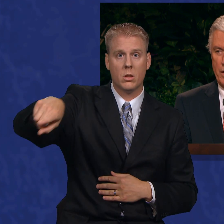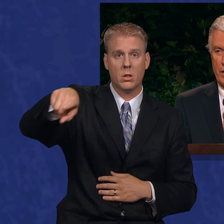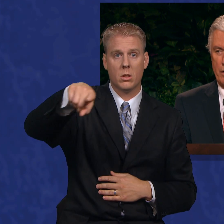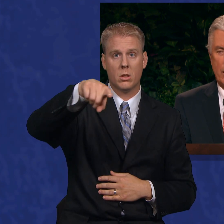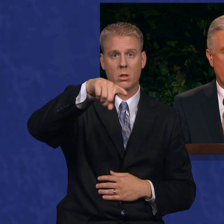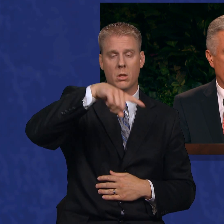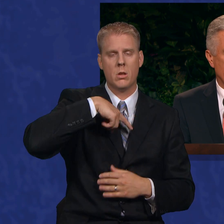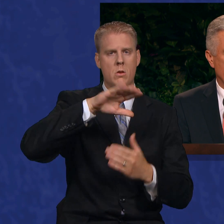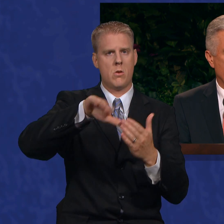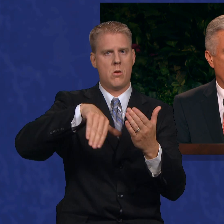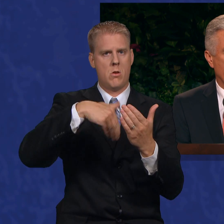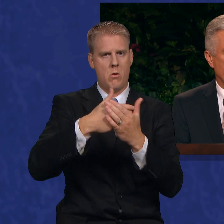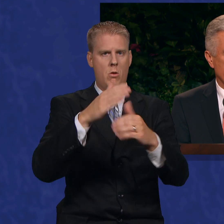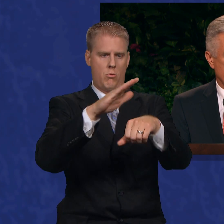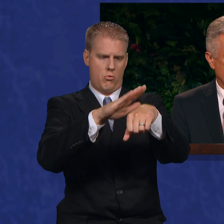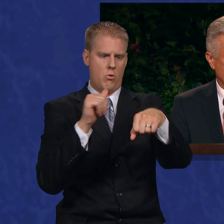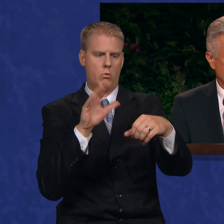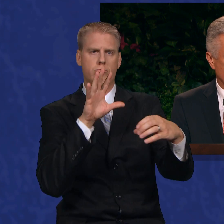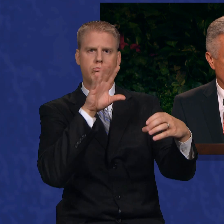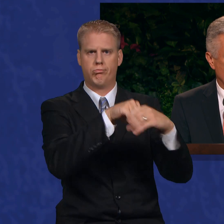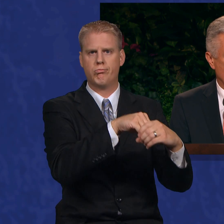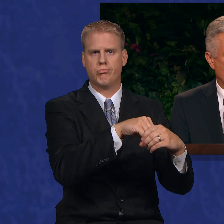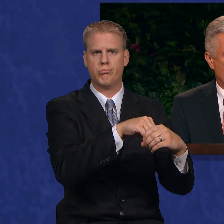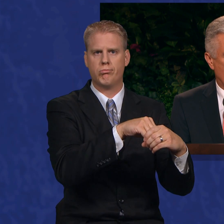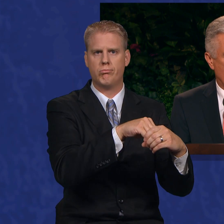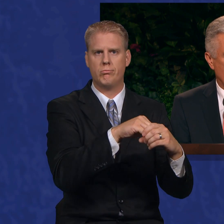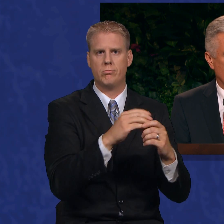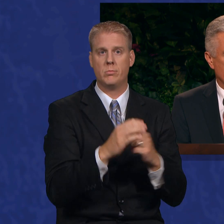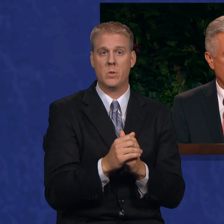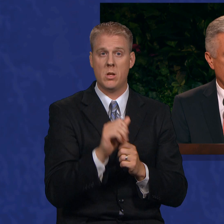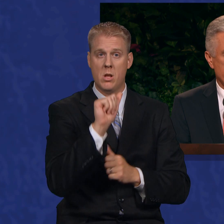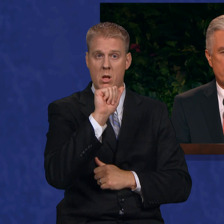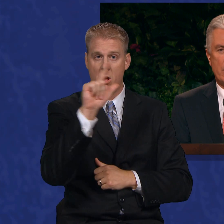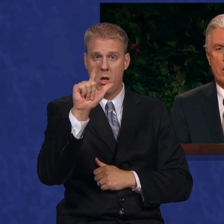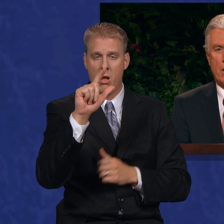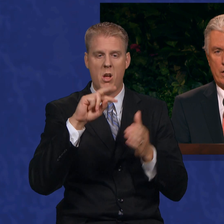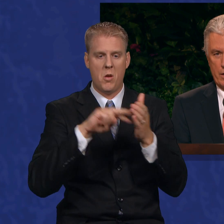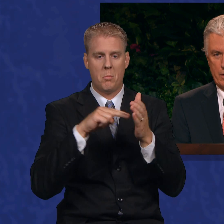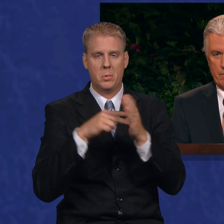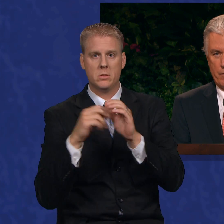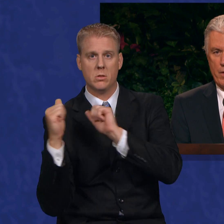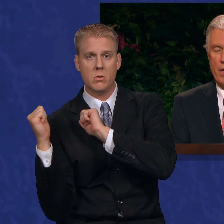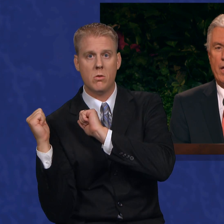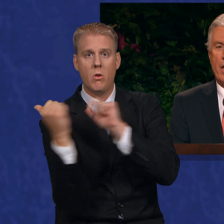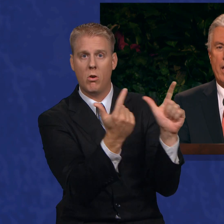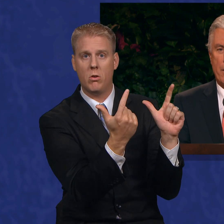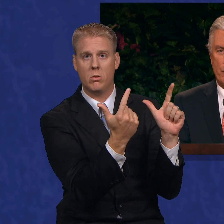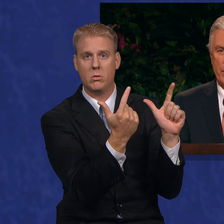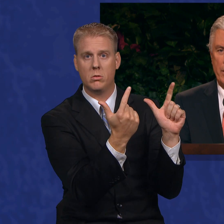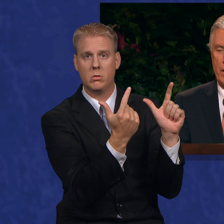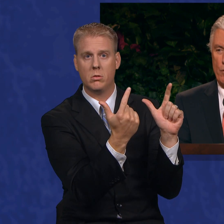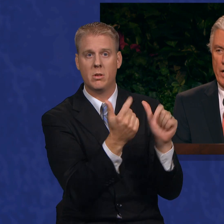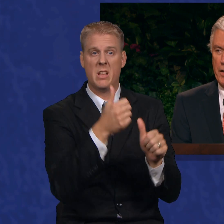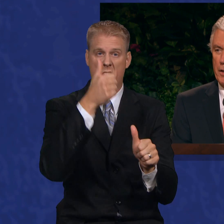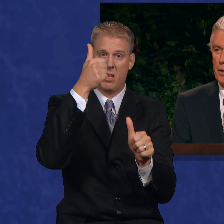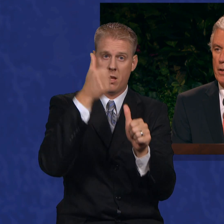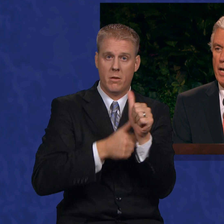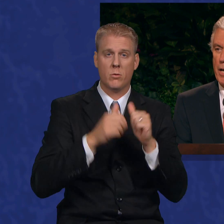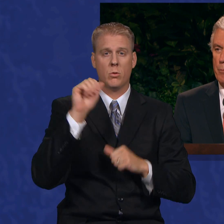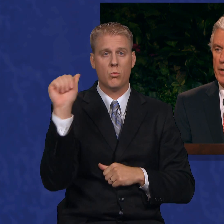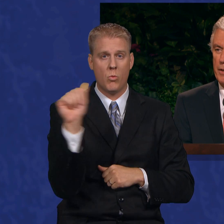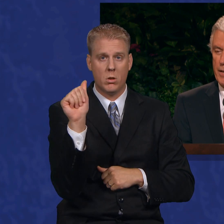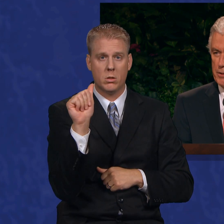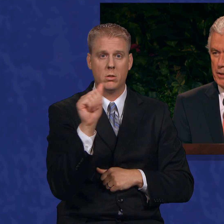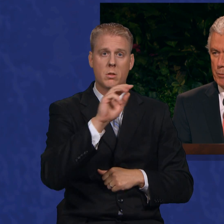We are all enlisted. All means all. Every Aaronic